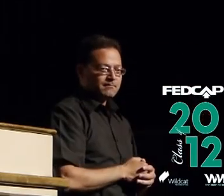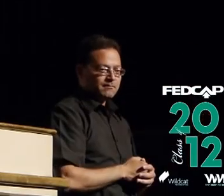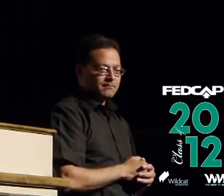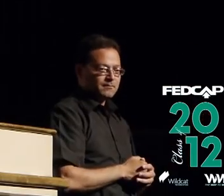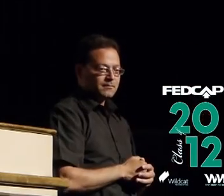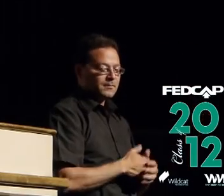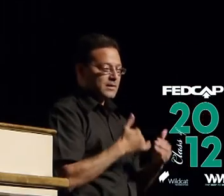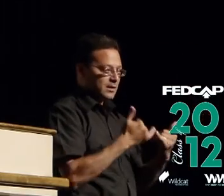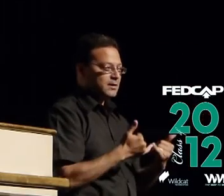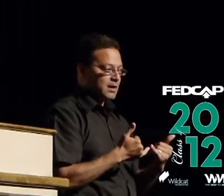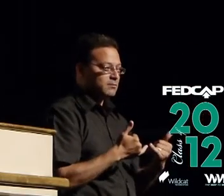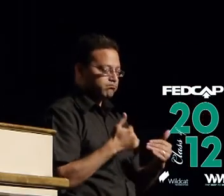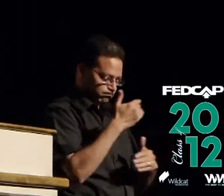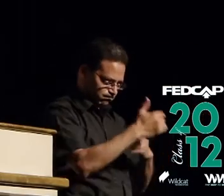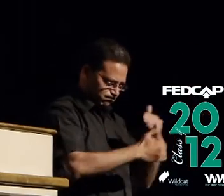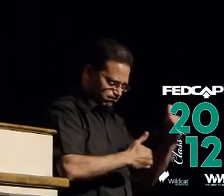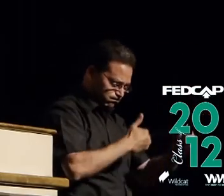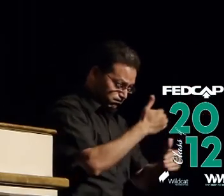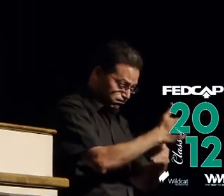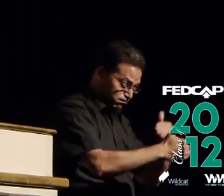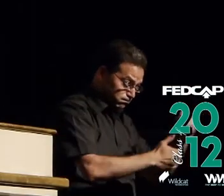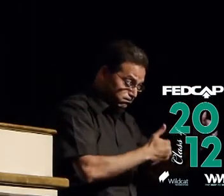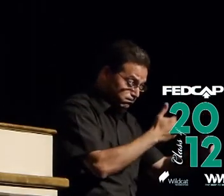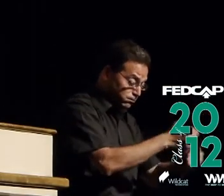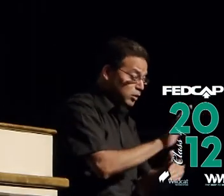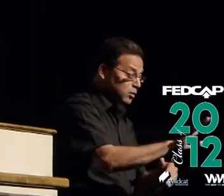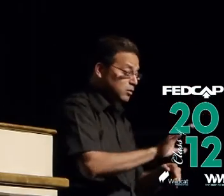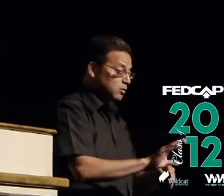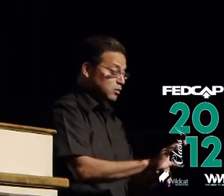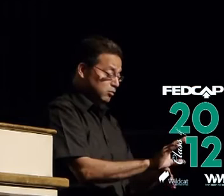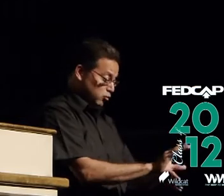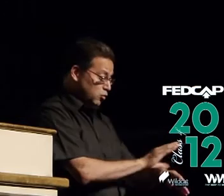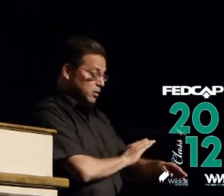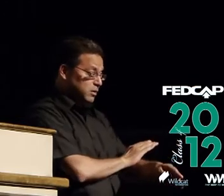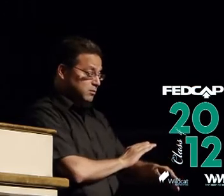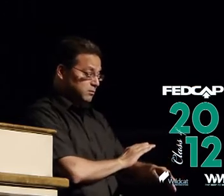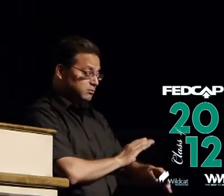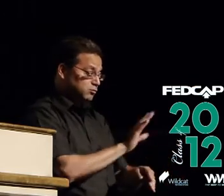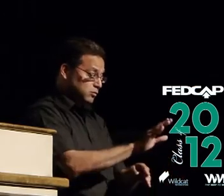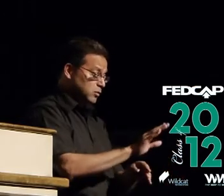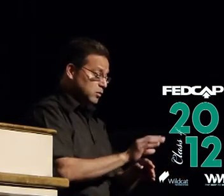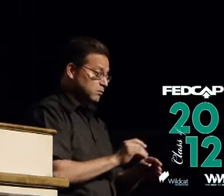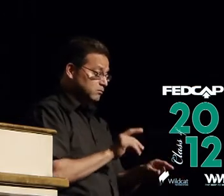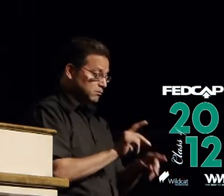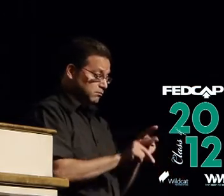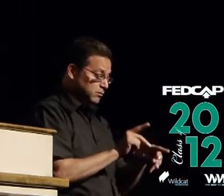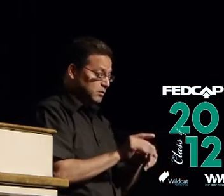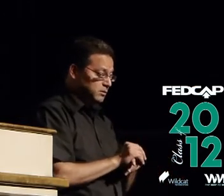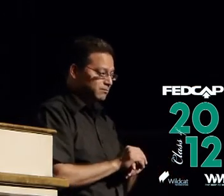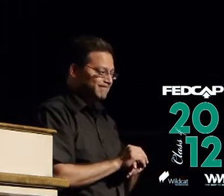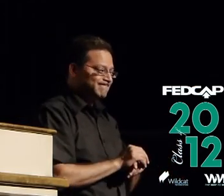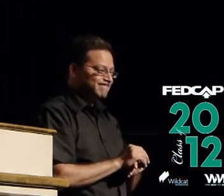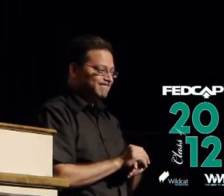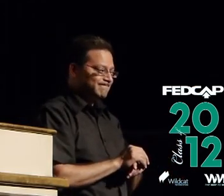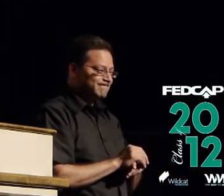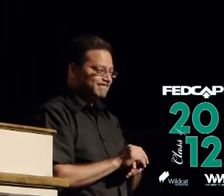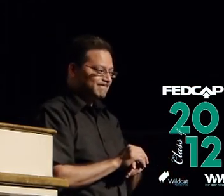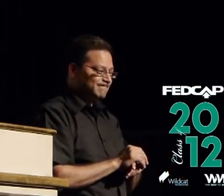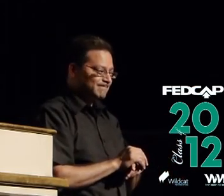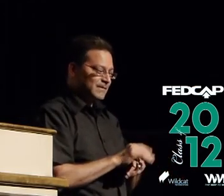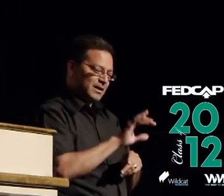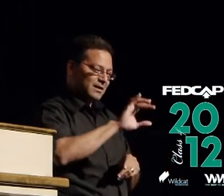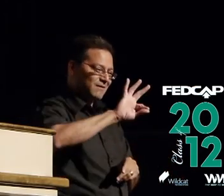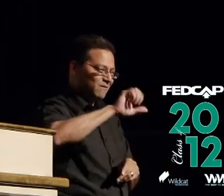now along the way just like in your careers and just like you had already you'll get fouled you'll miss